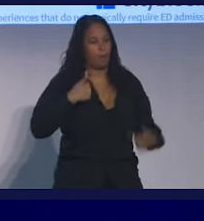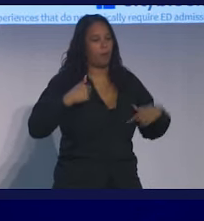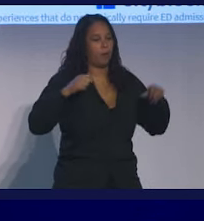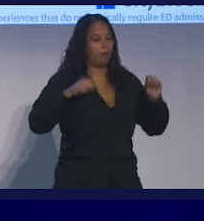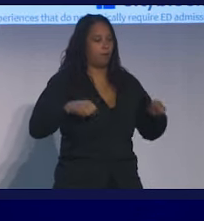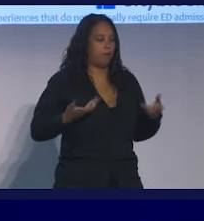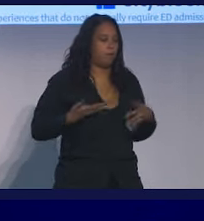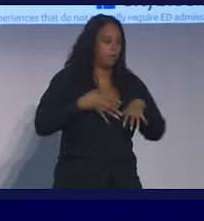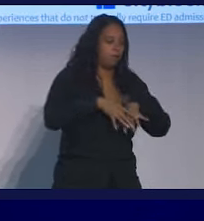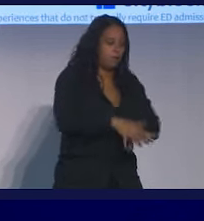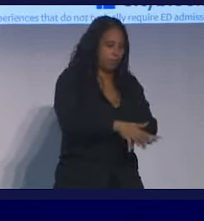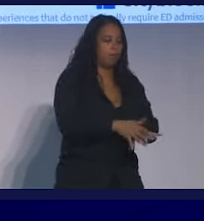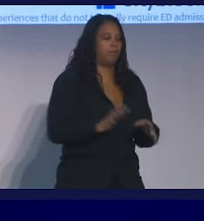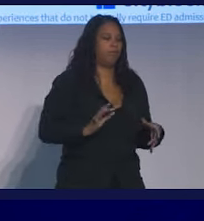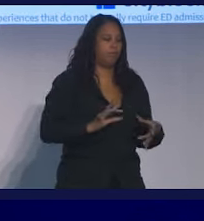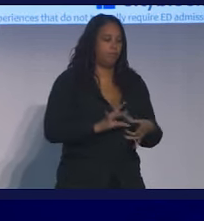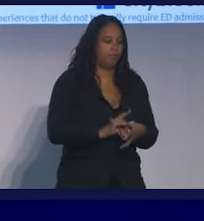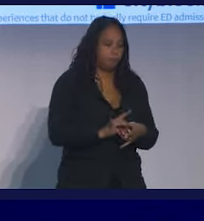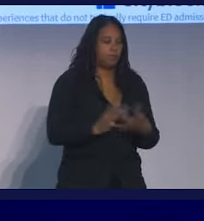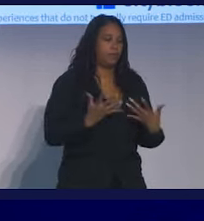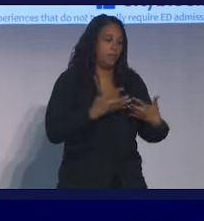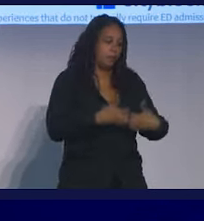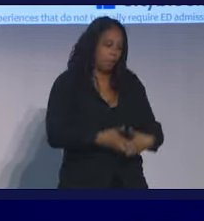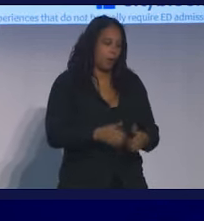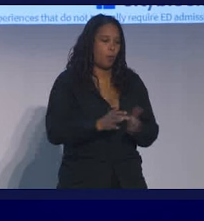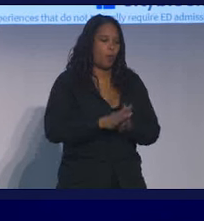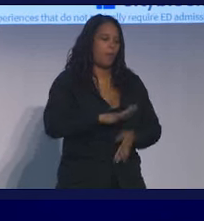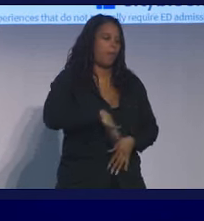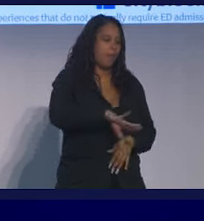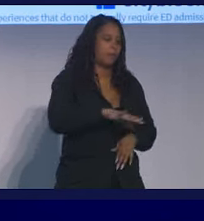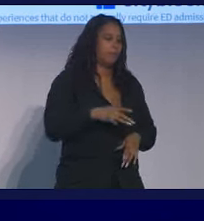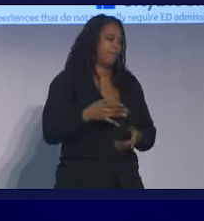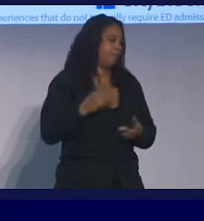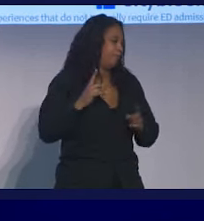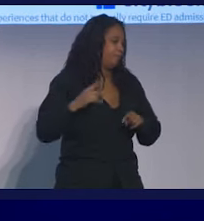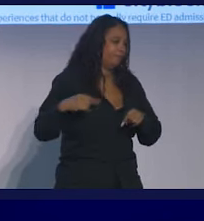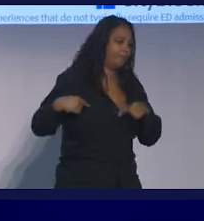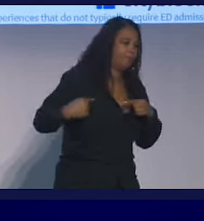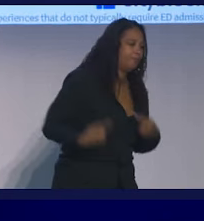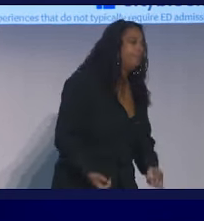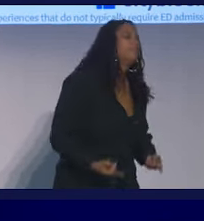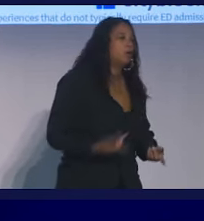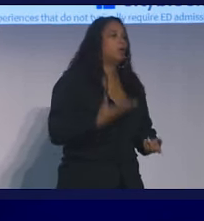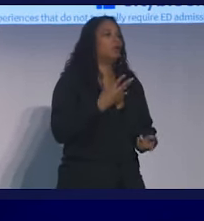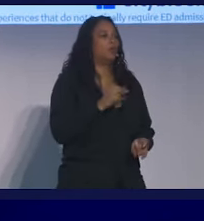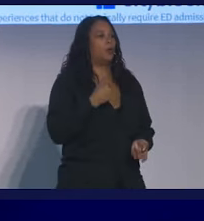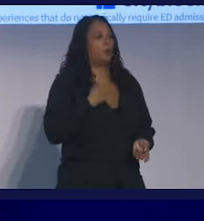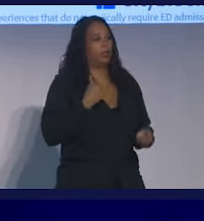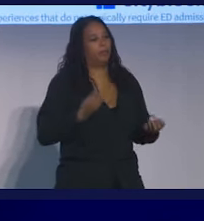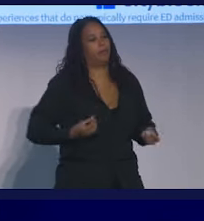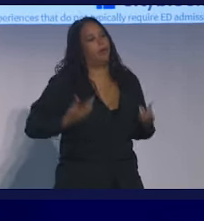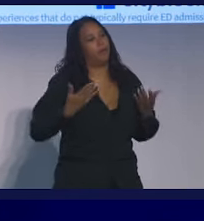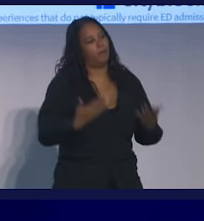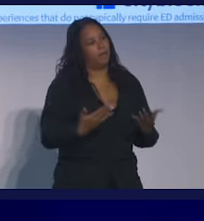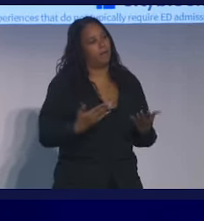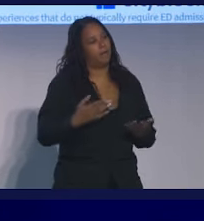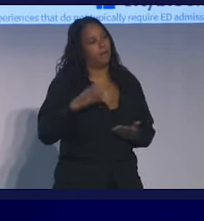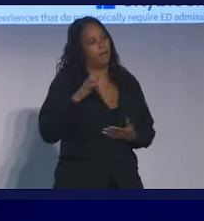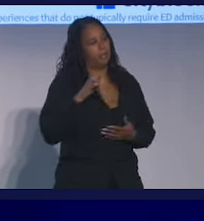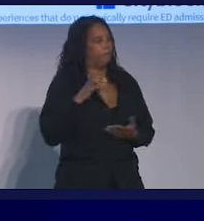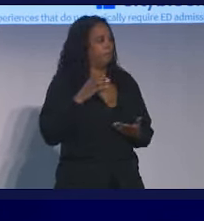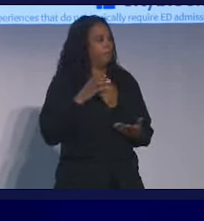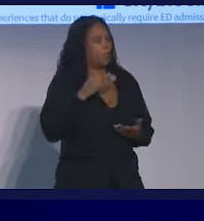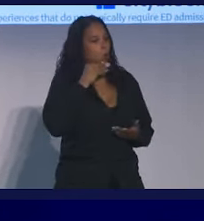integrate and synchronize those services in the long term. And so we're really really focused on providing what we call our ED at home services